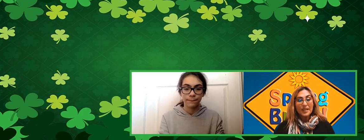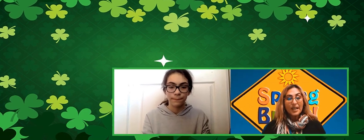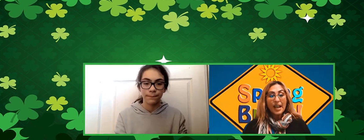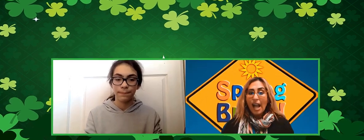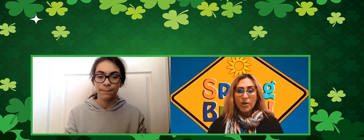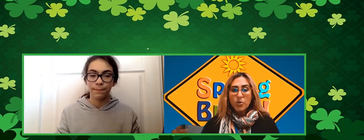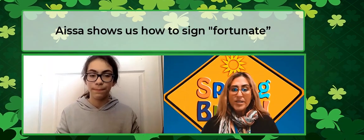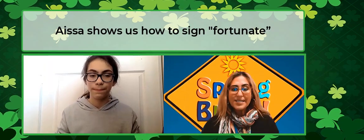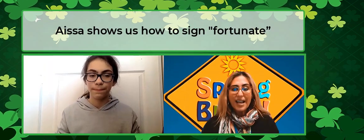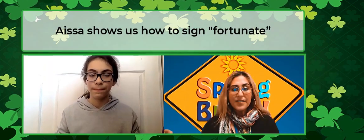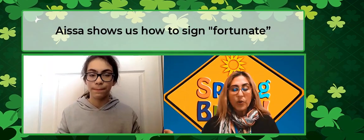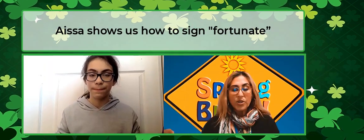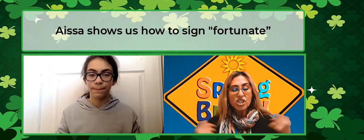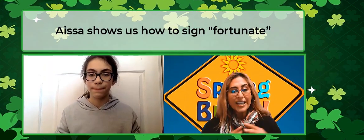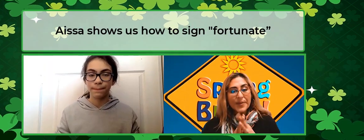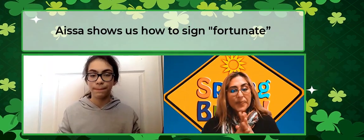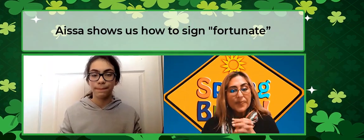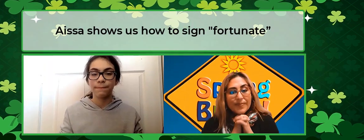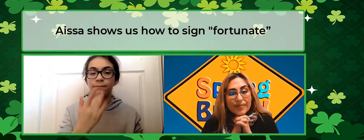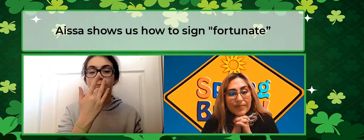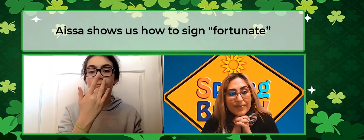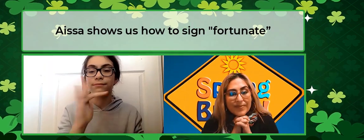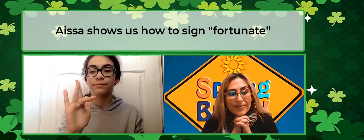How do we sign fortunate?